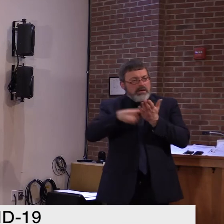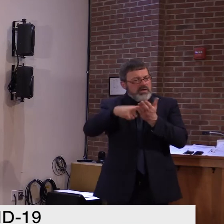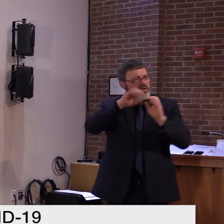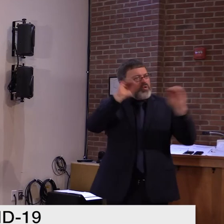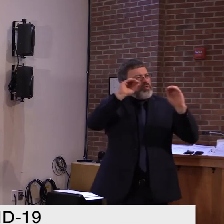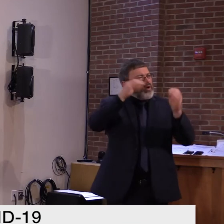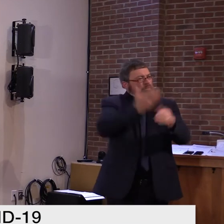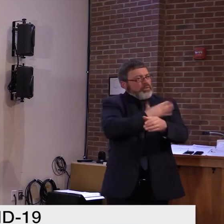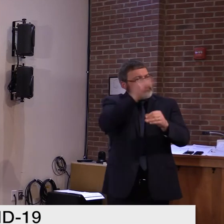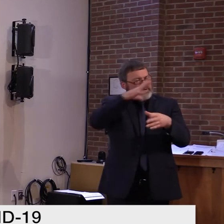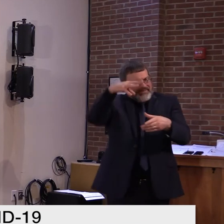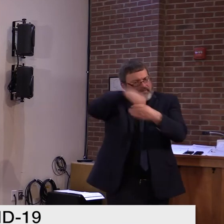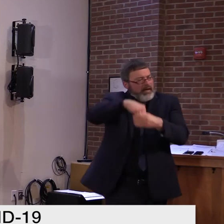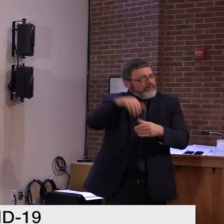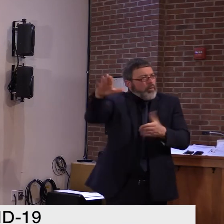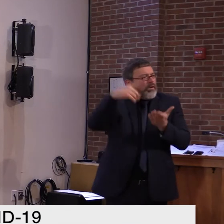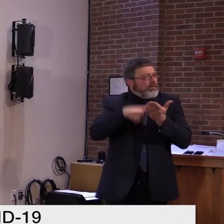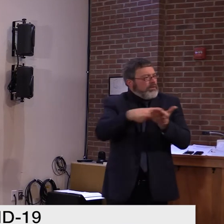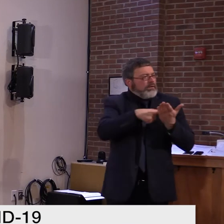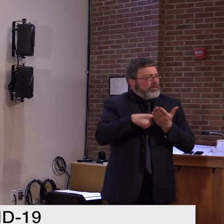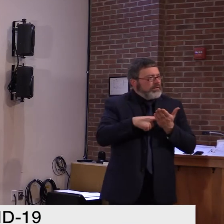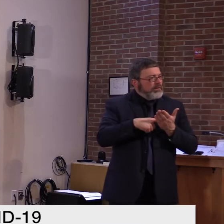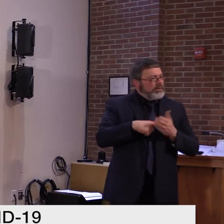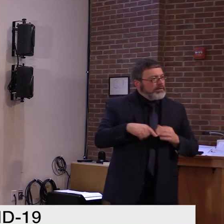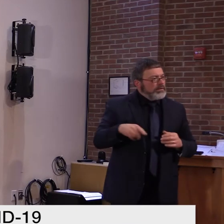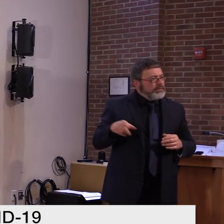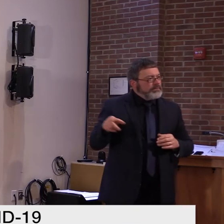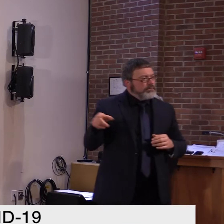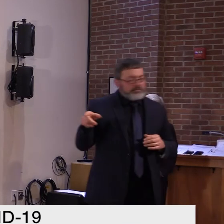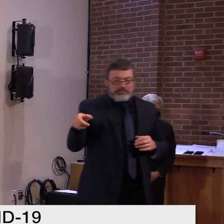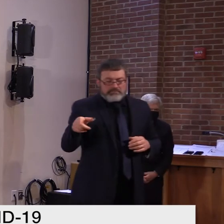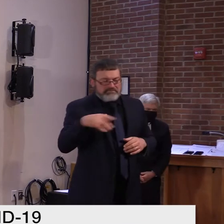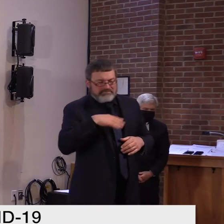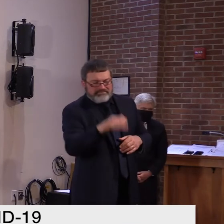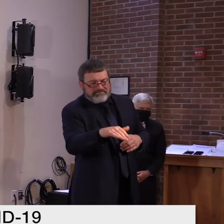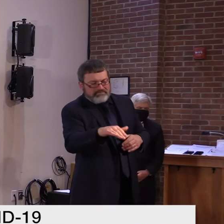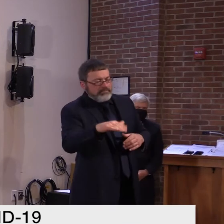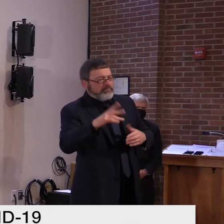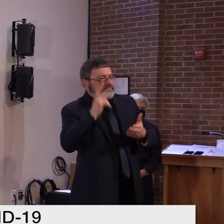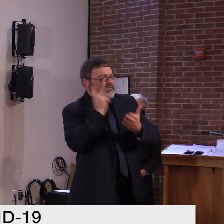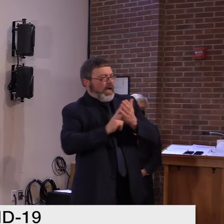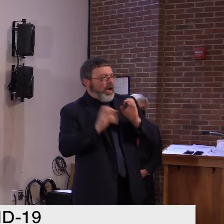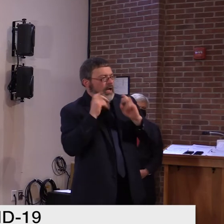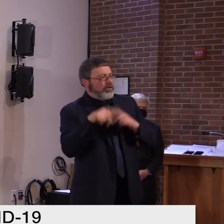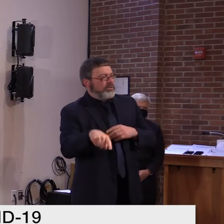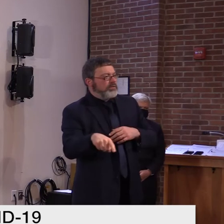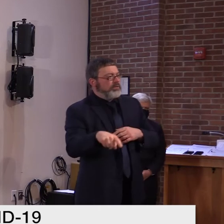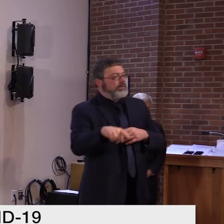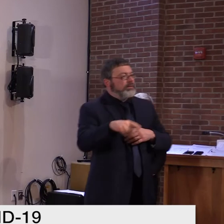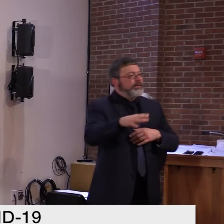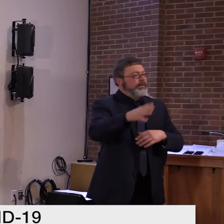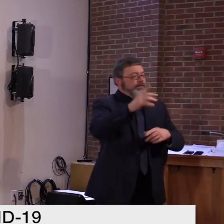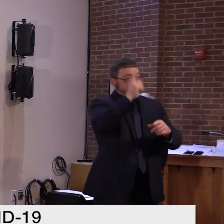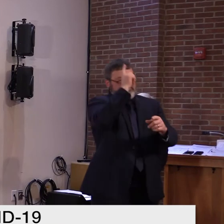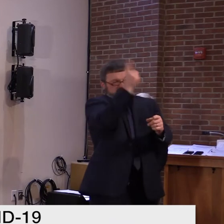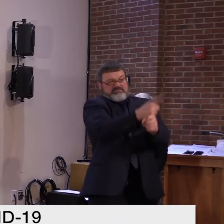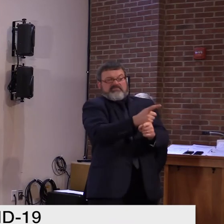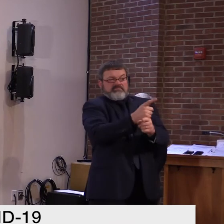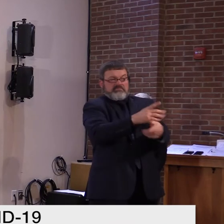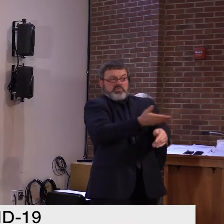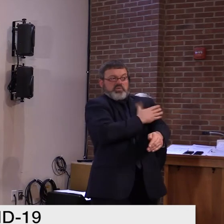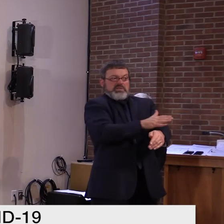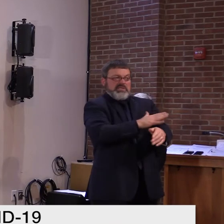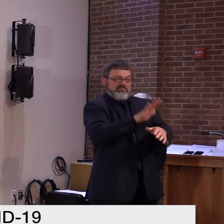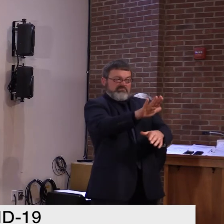Yeah. Yeah. Yeah. uh, thank you. Uh, yeah, I mean, music has been very challenging for us, um, you know, to explain about hypocrisy. We do look at each